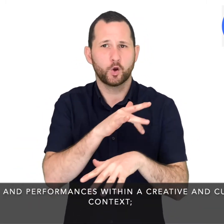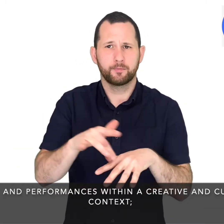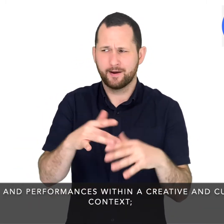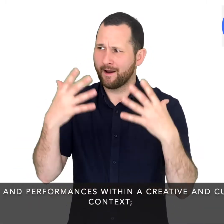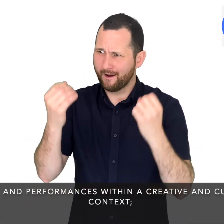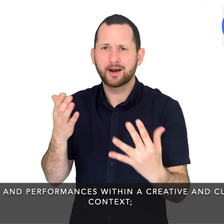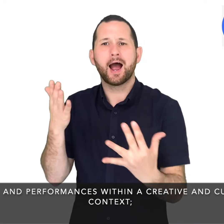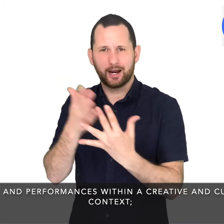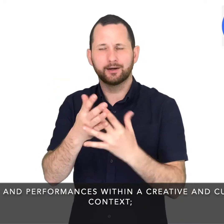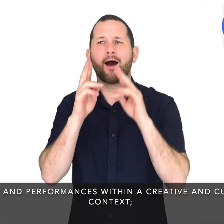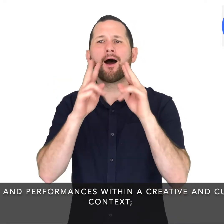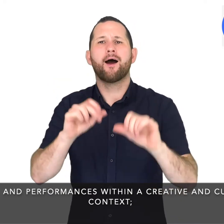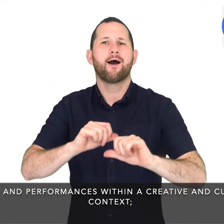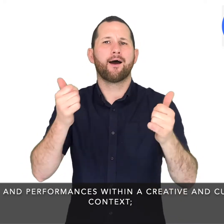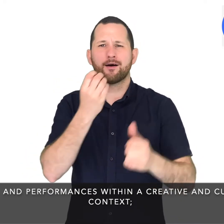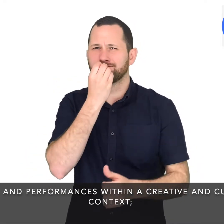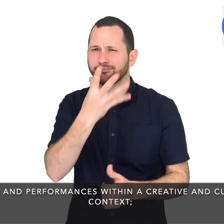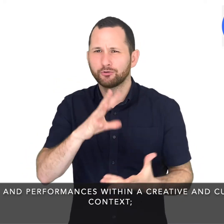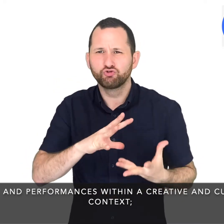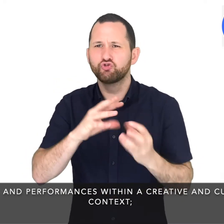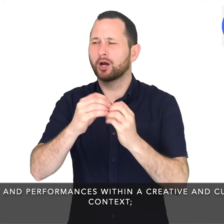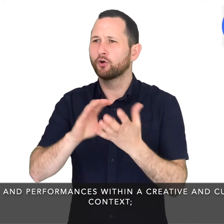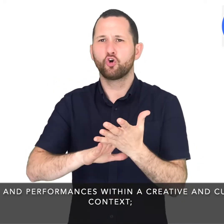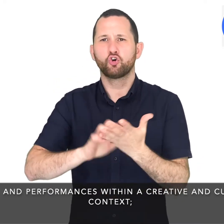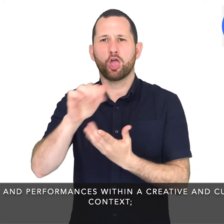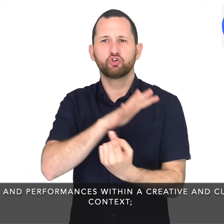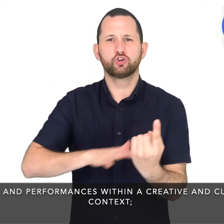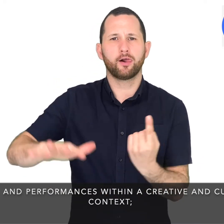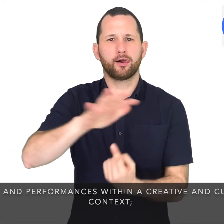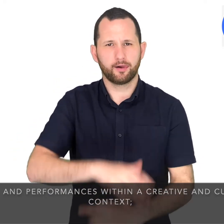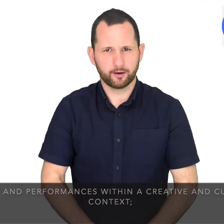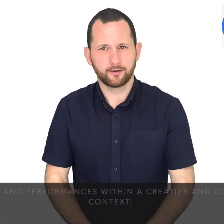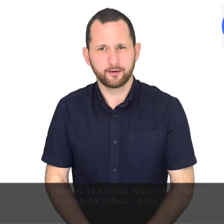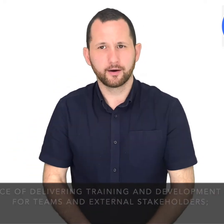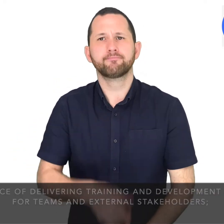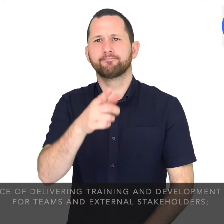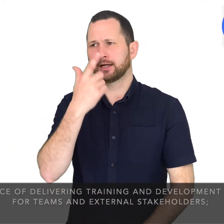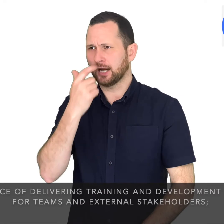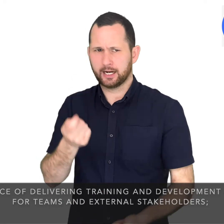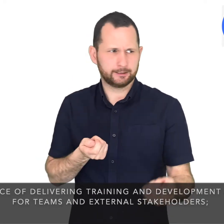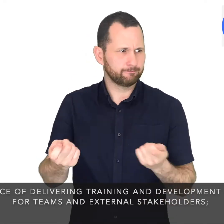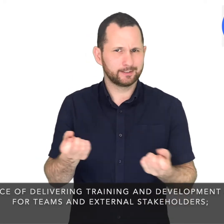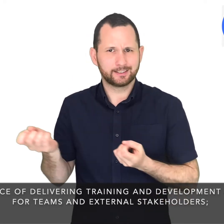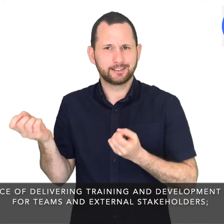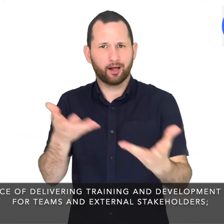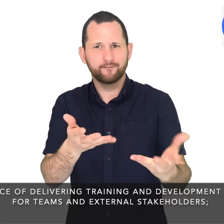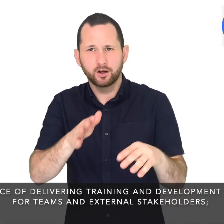performances within a creative and cultural context. Experience of delivering training and